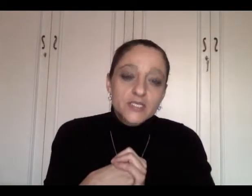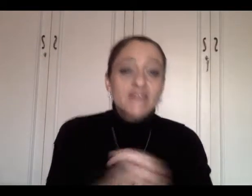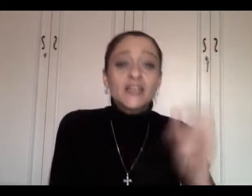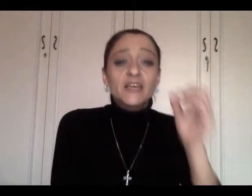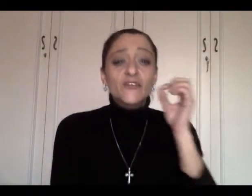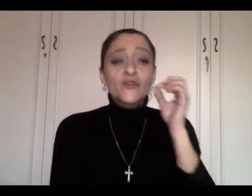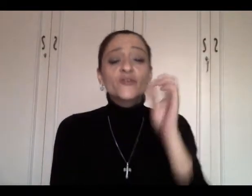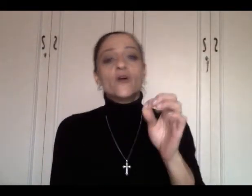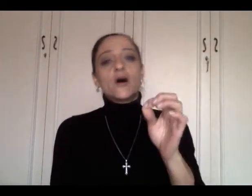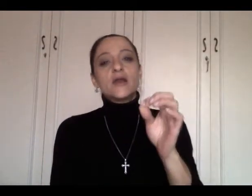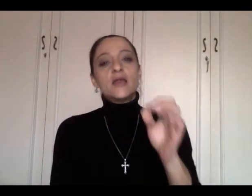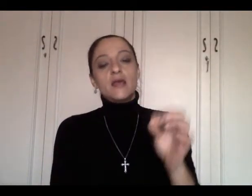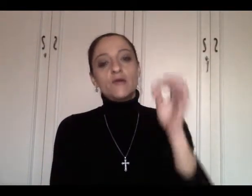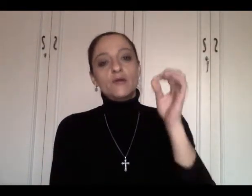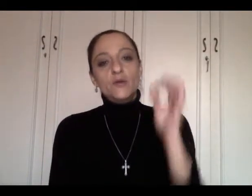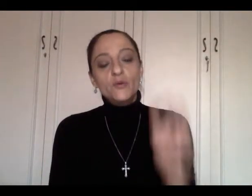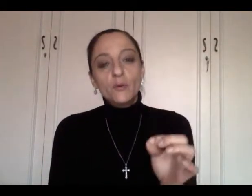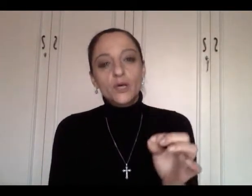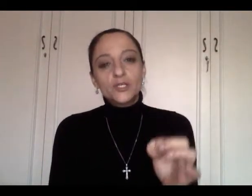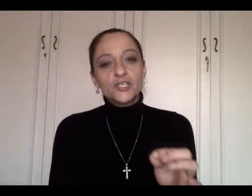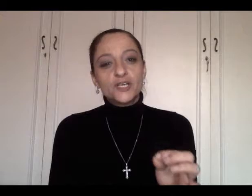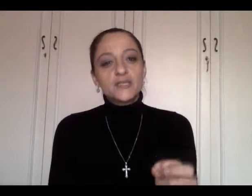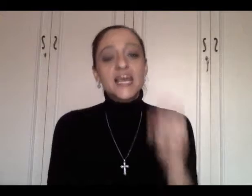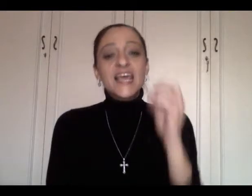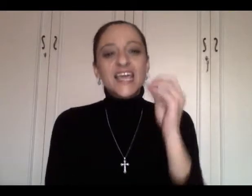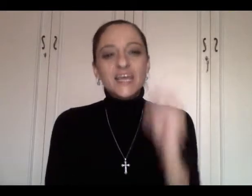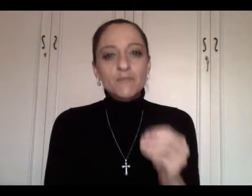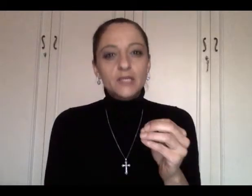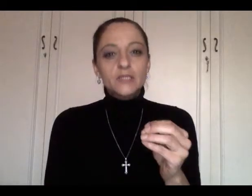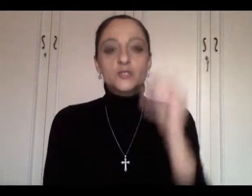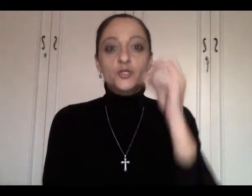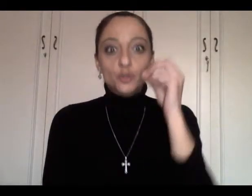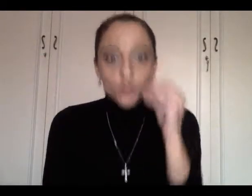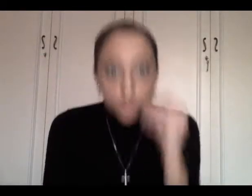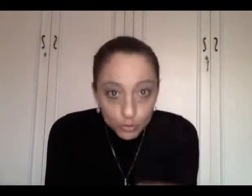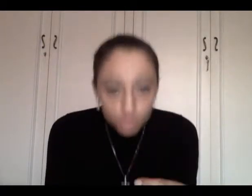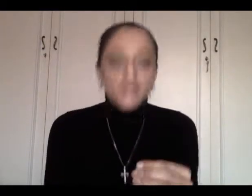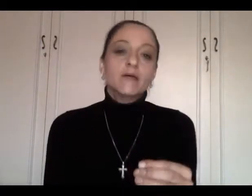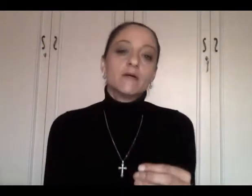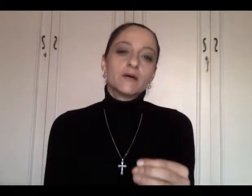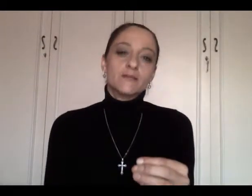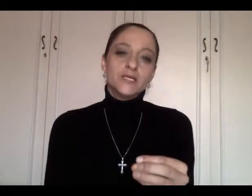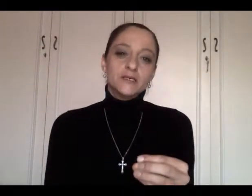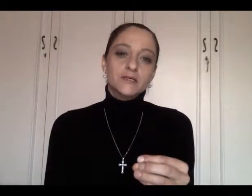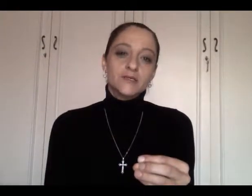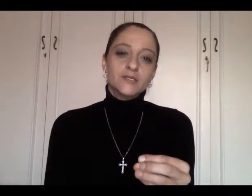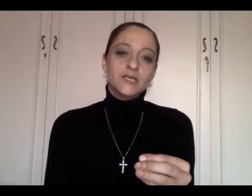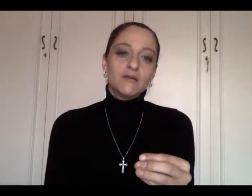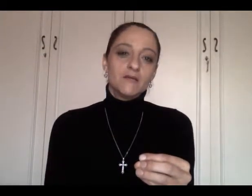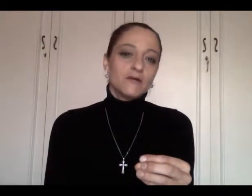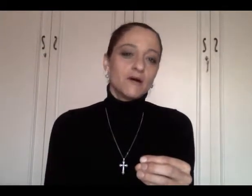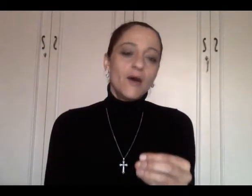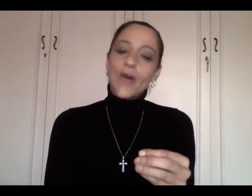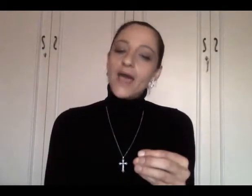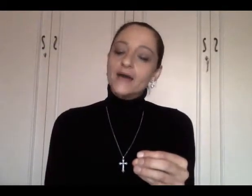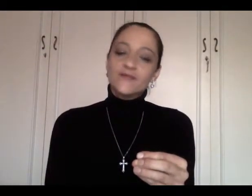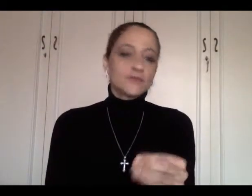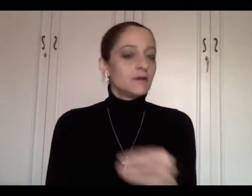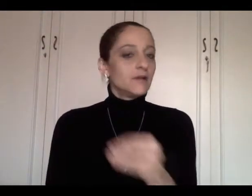this level, and if you've gotten here, and you are watching this, it means that you truly are committed to digging your way out of this hole,